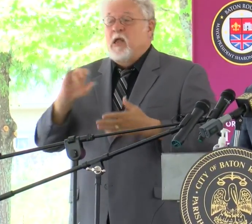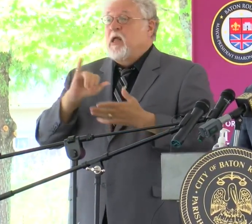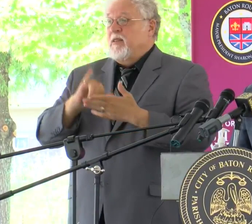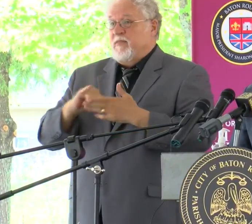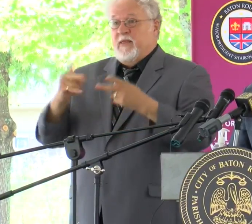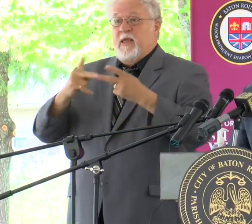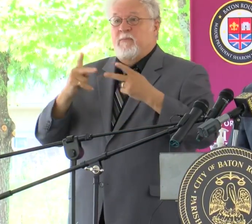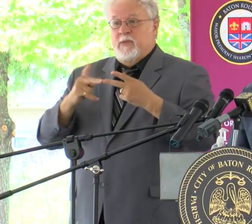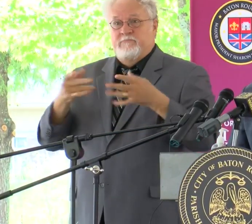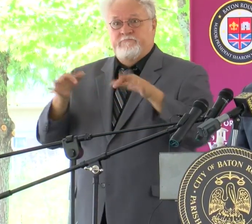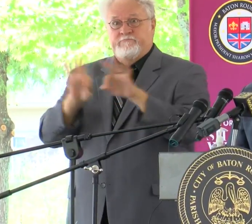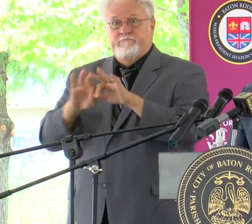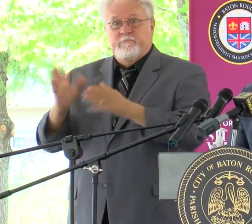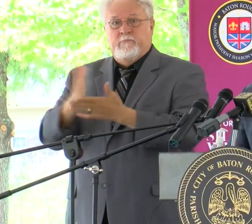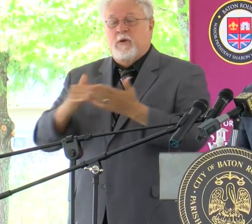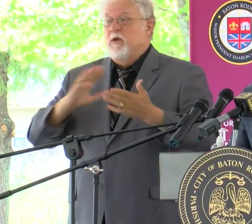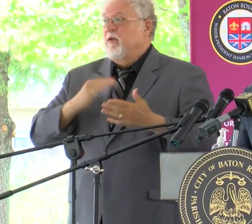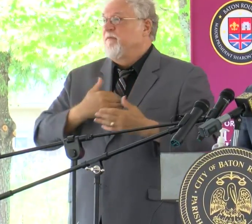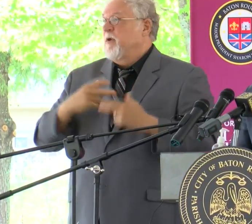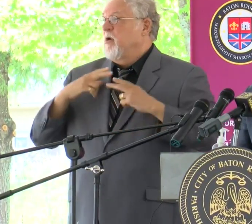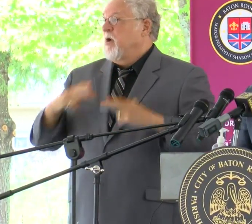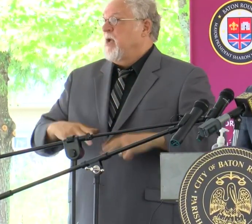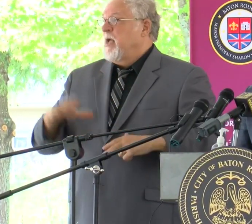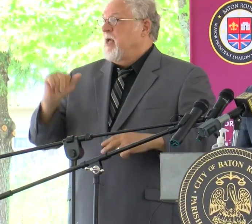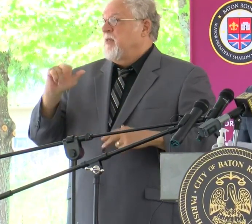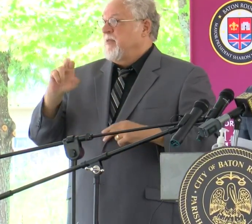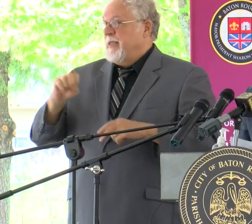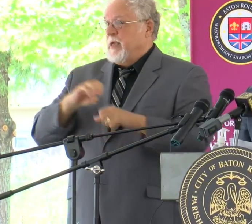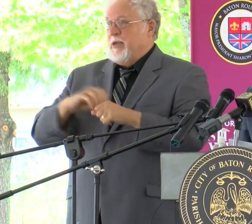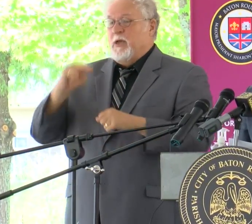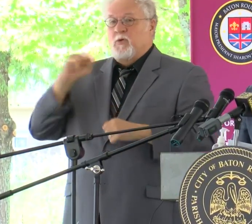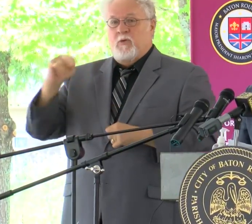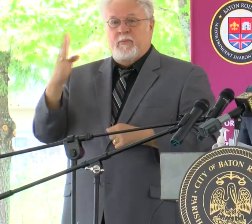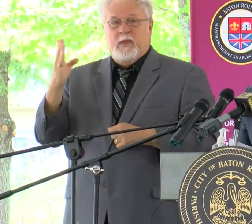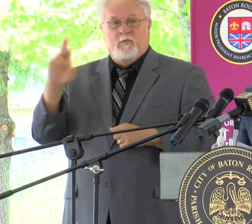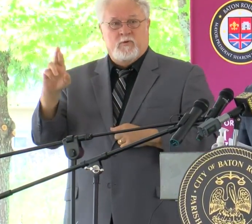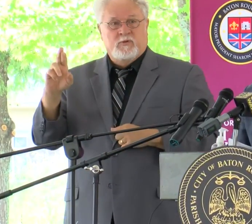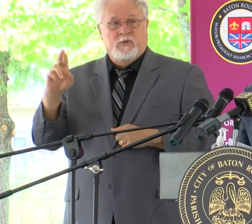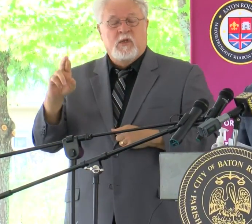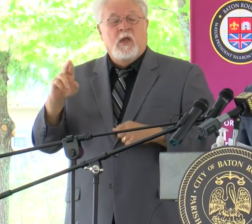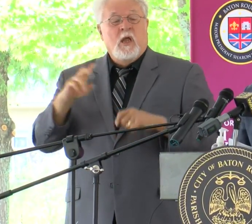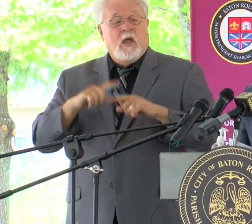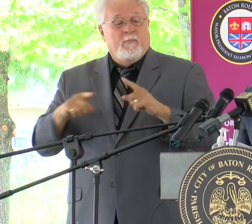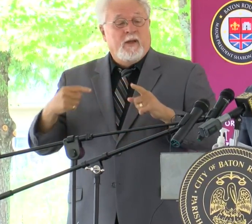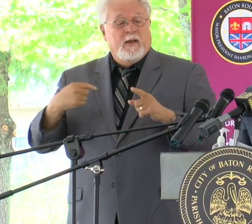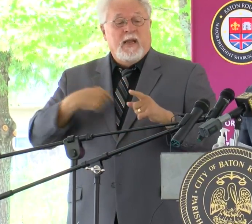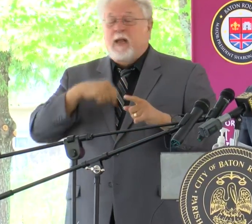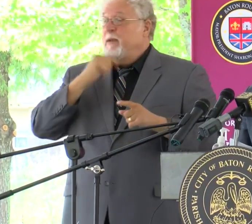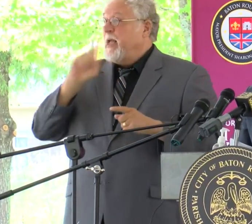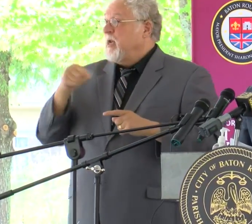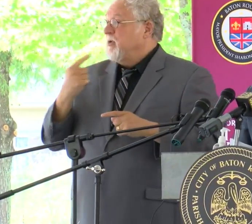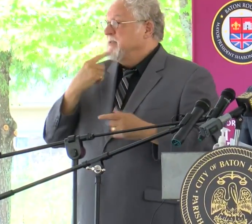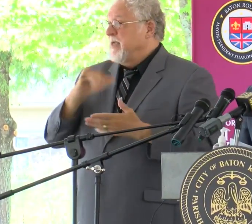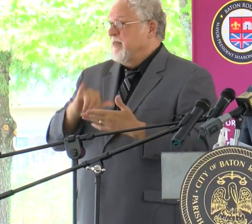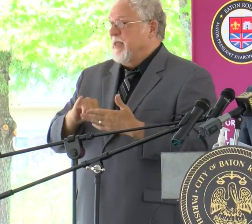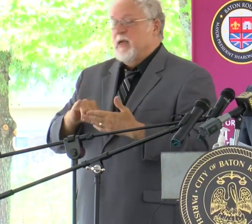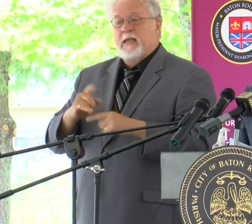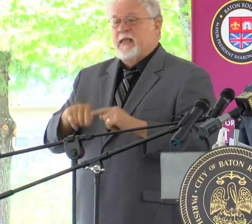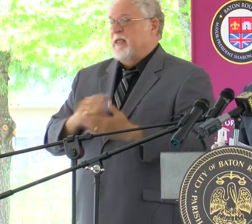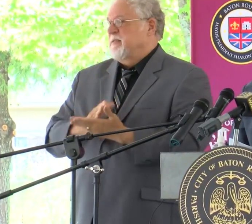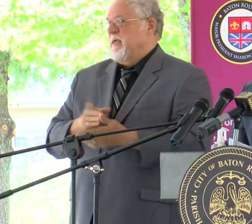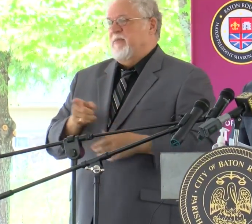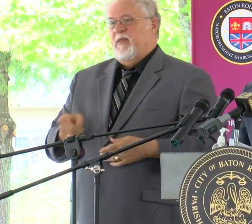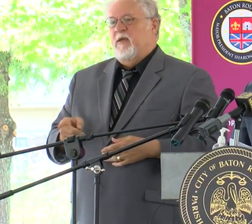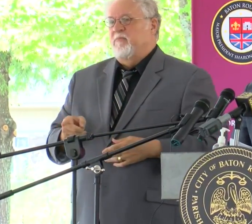part of the health care landscape in North Baton Rouge. But I am not alone in saying that we can't stop there.